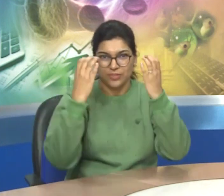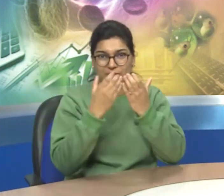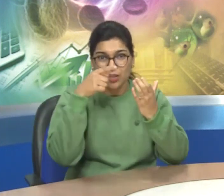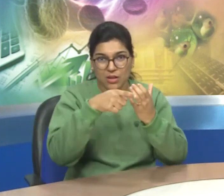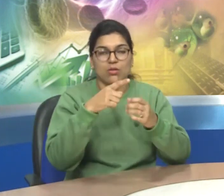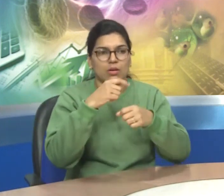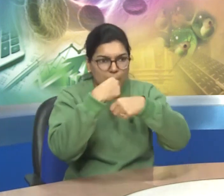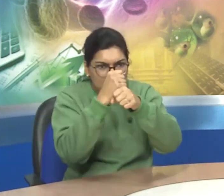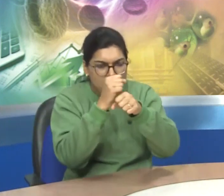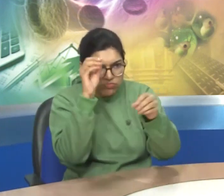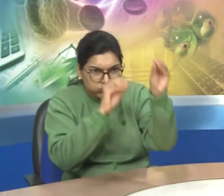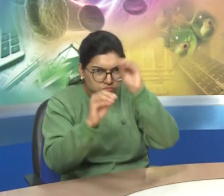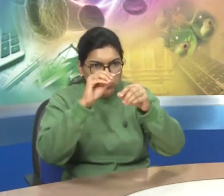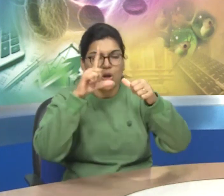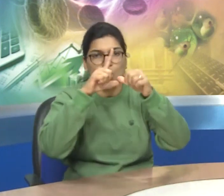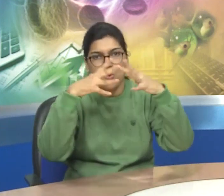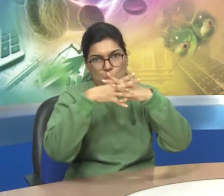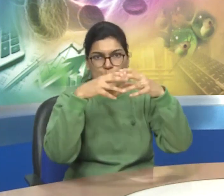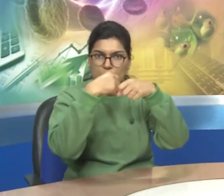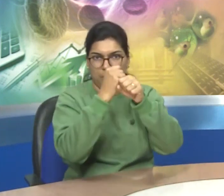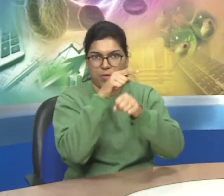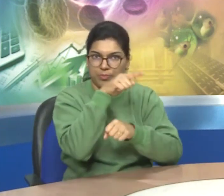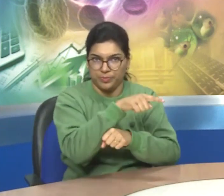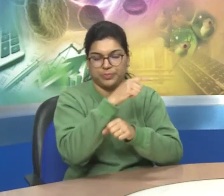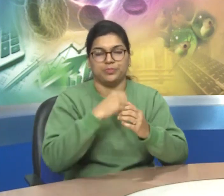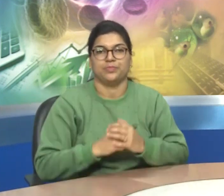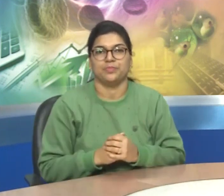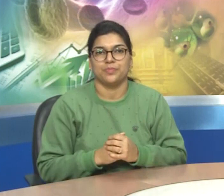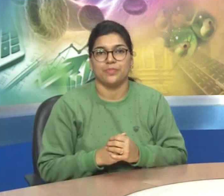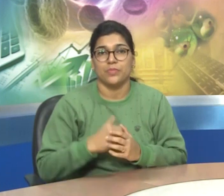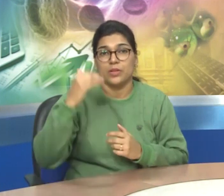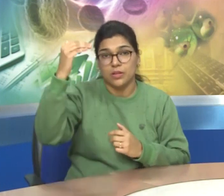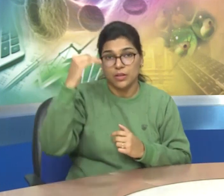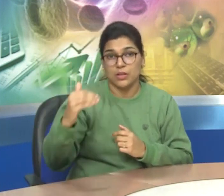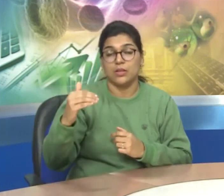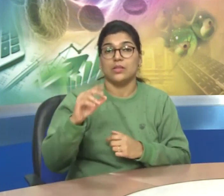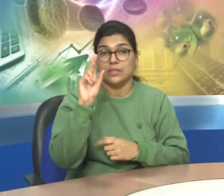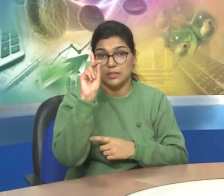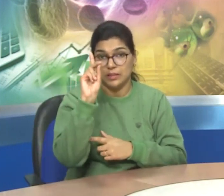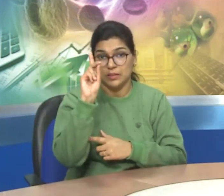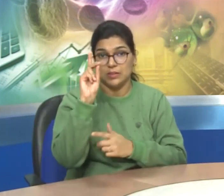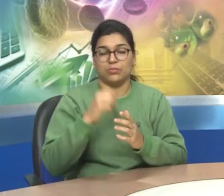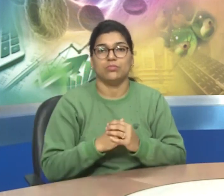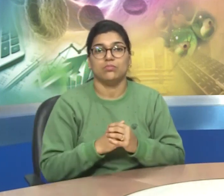Parliament is a lawmaking body point number two